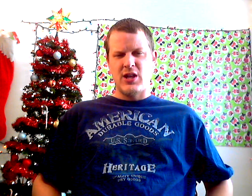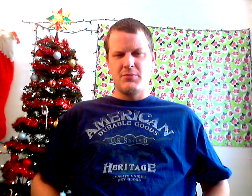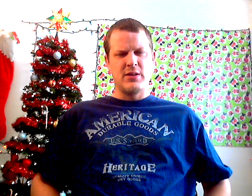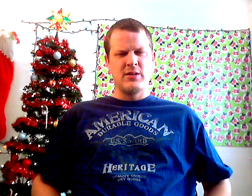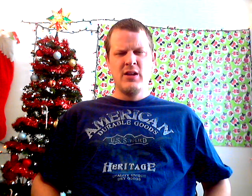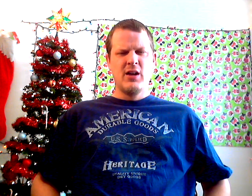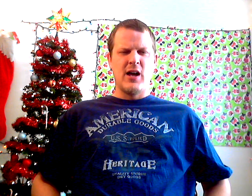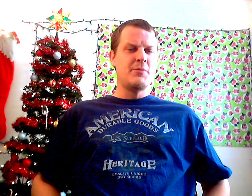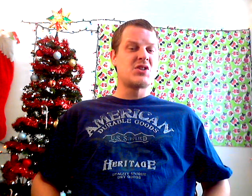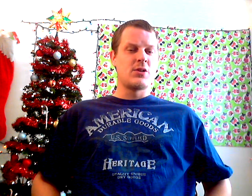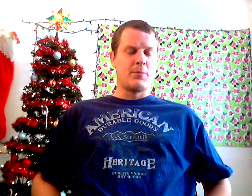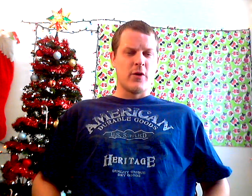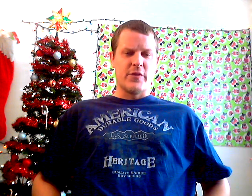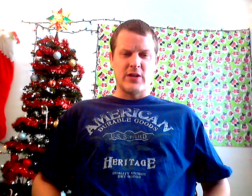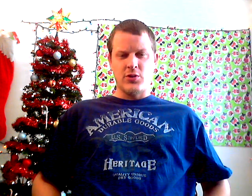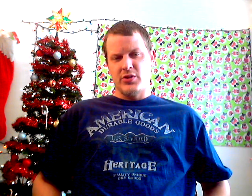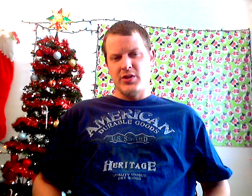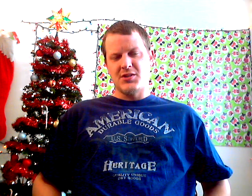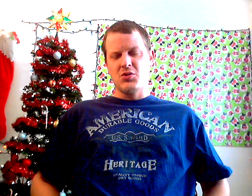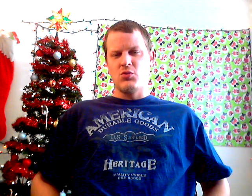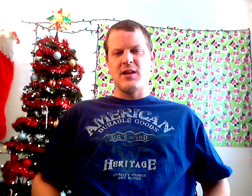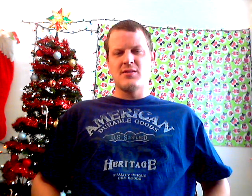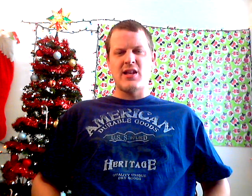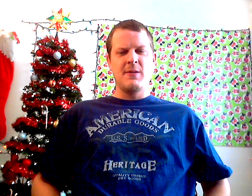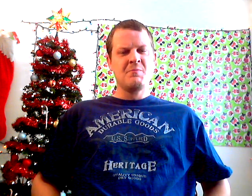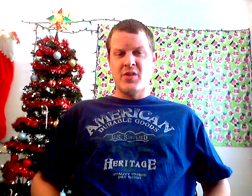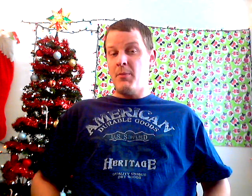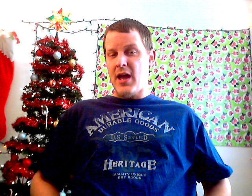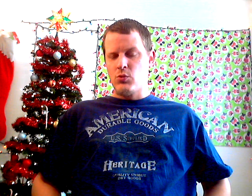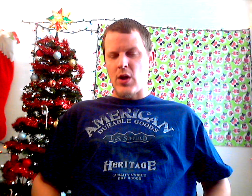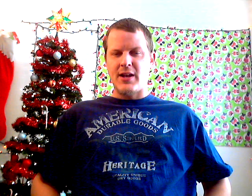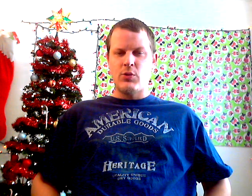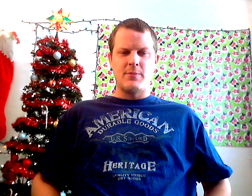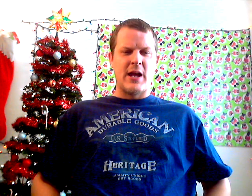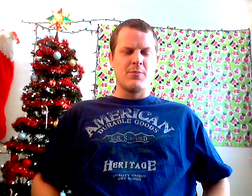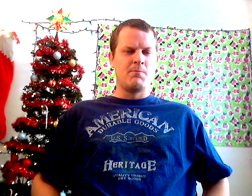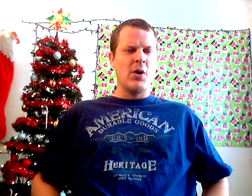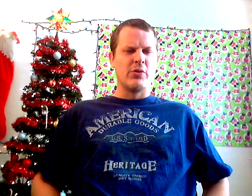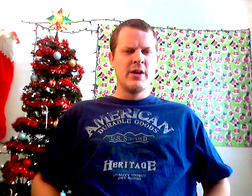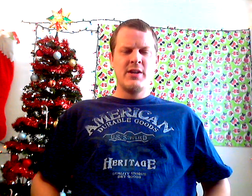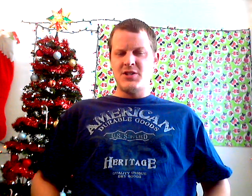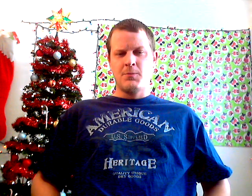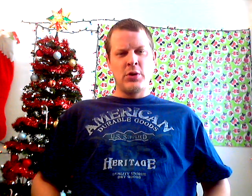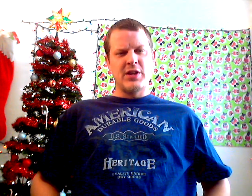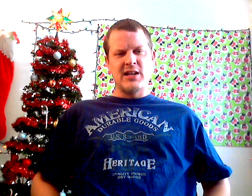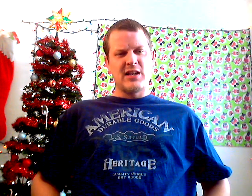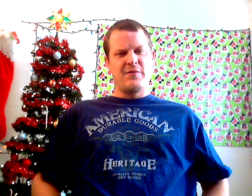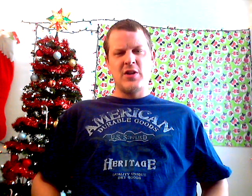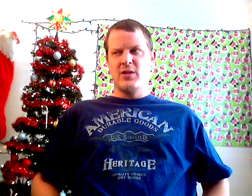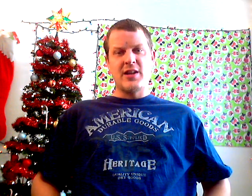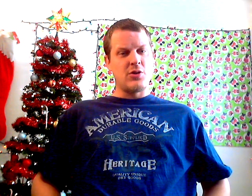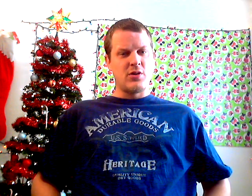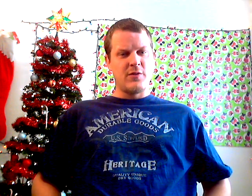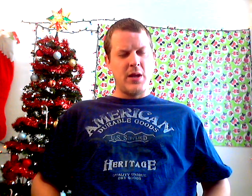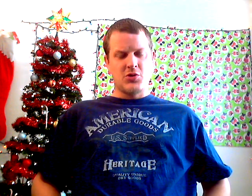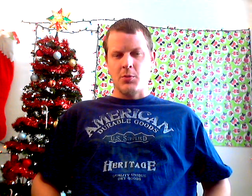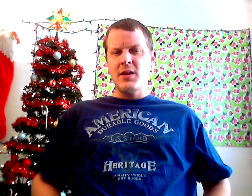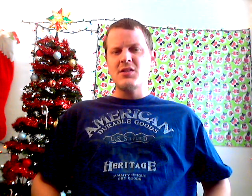champion. Mr. Perfect, you know, this goes without saying, him and Roddy Roddy Piper both. These are both guys I feel like you could have made a tremendous